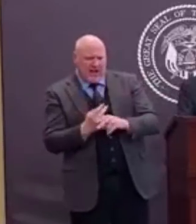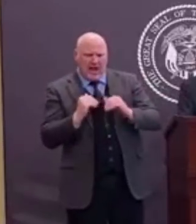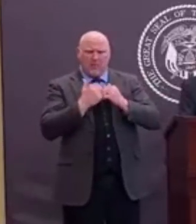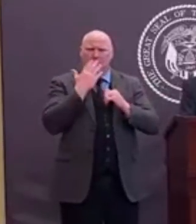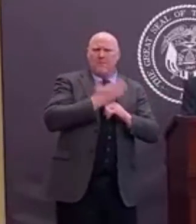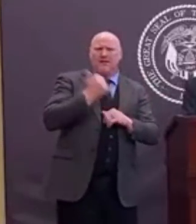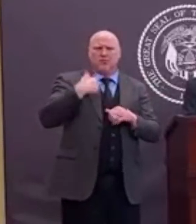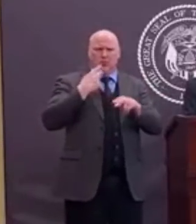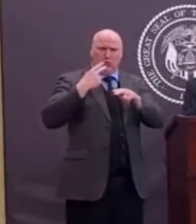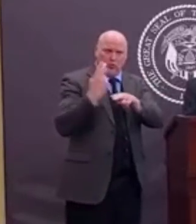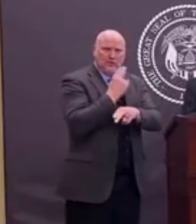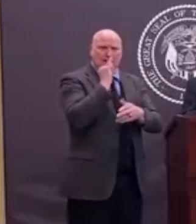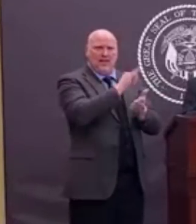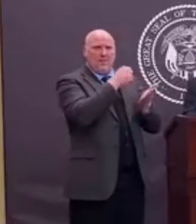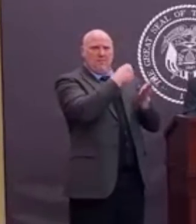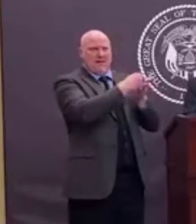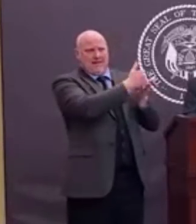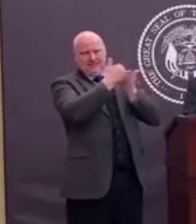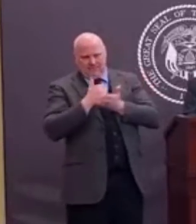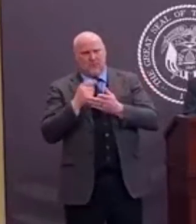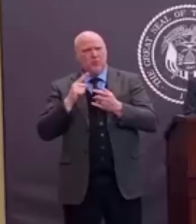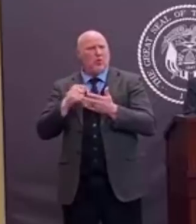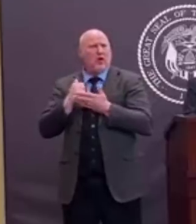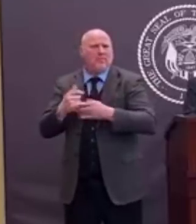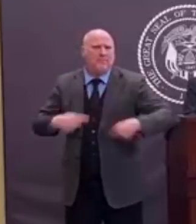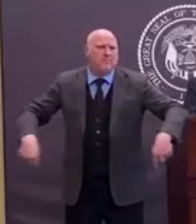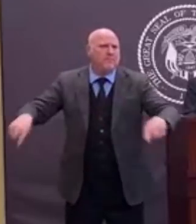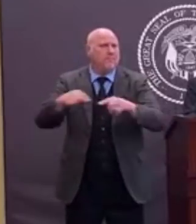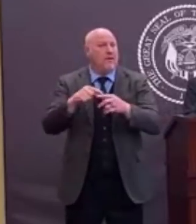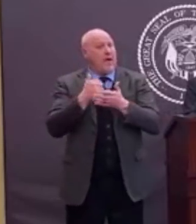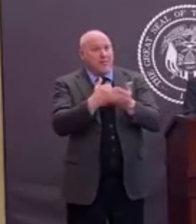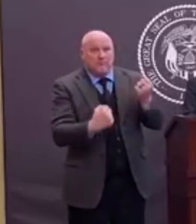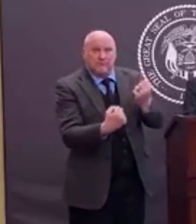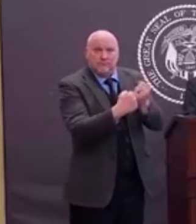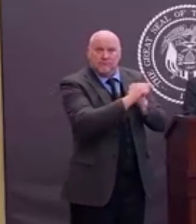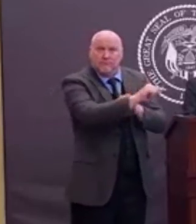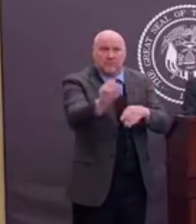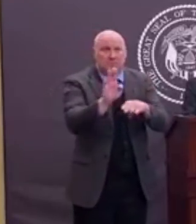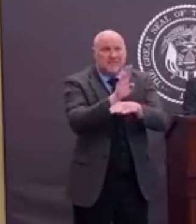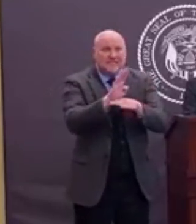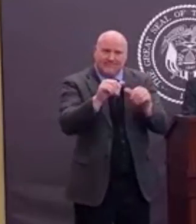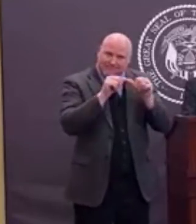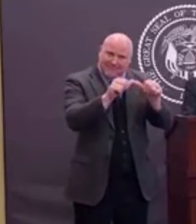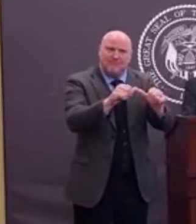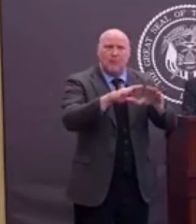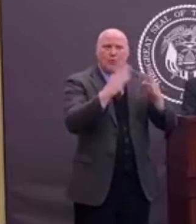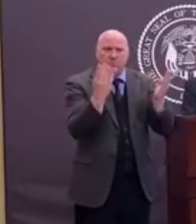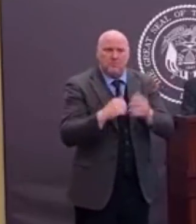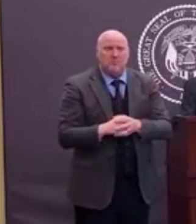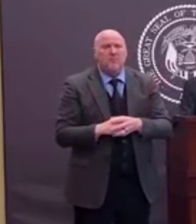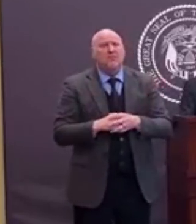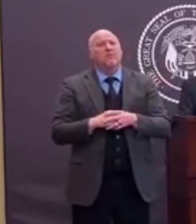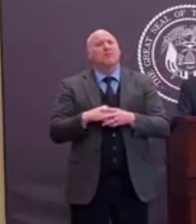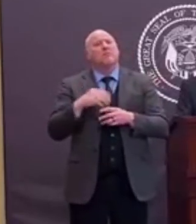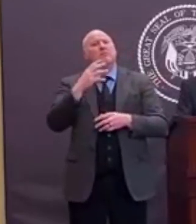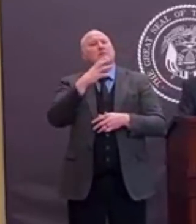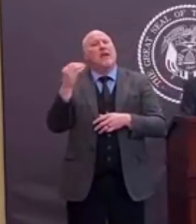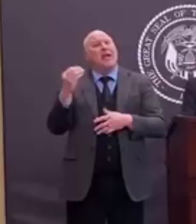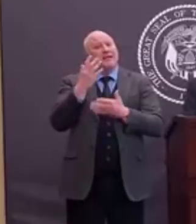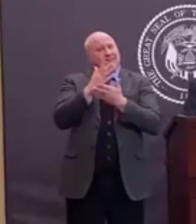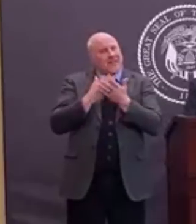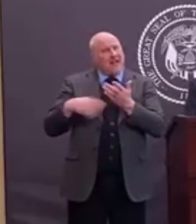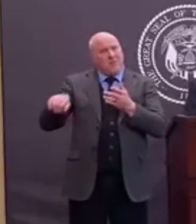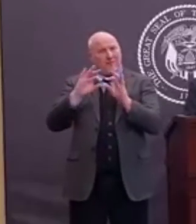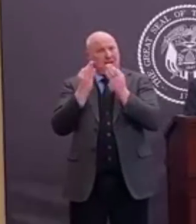helping businesses stay afloat, helping to give relief to individuals and employees and the public in many different ways and